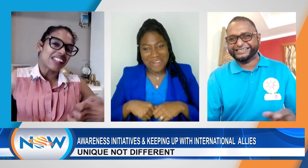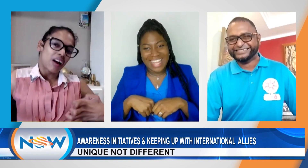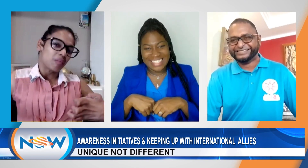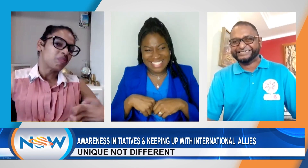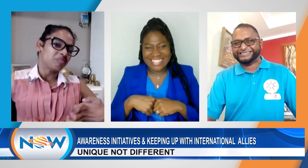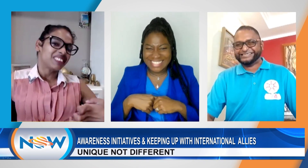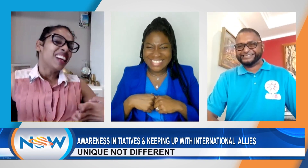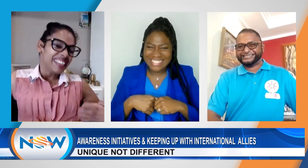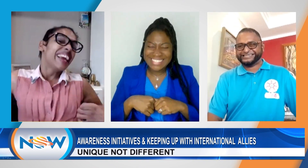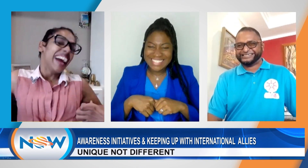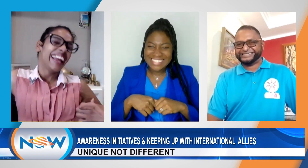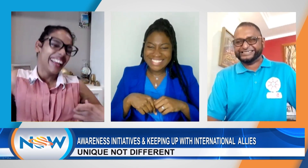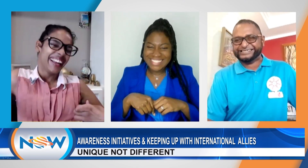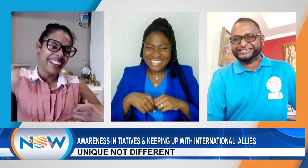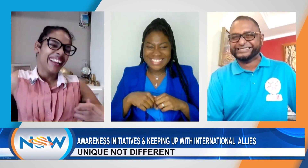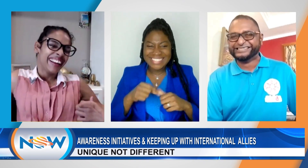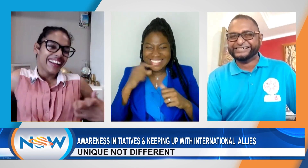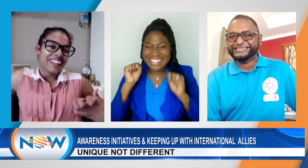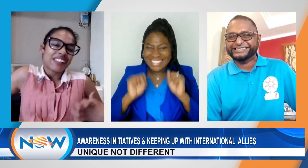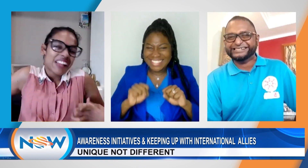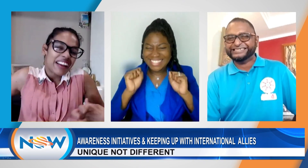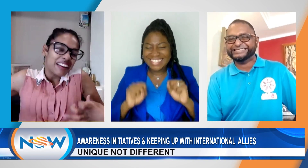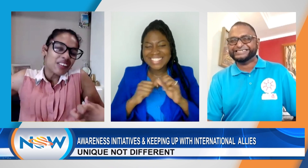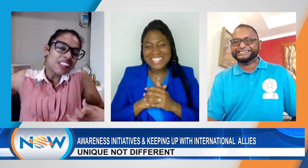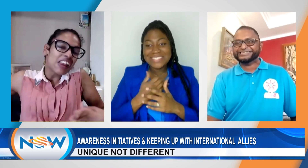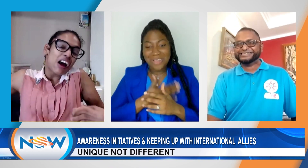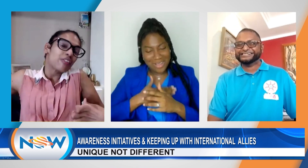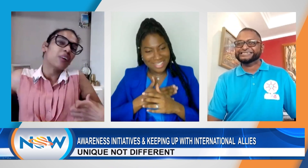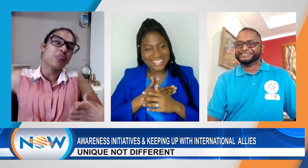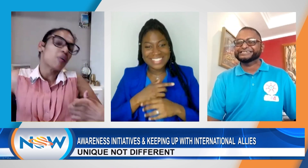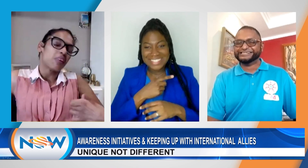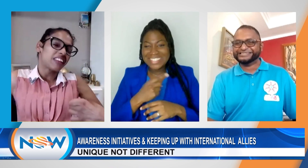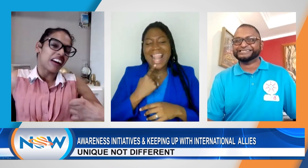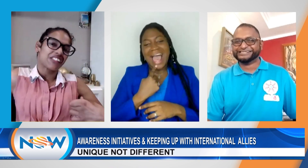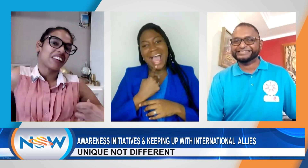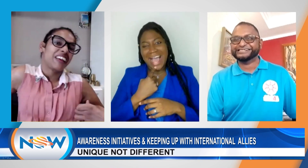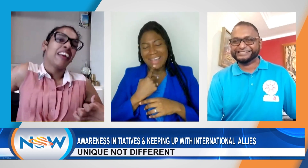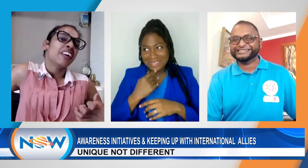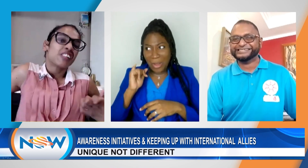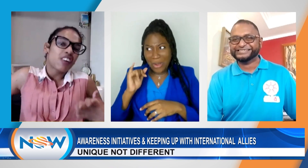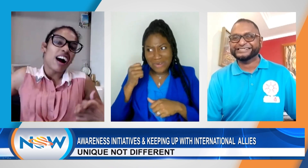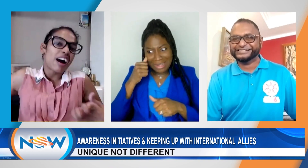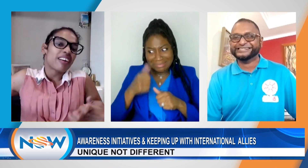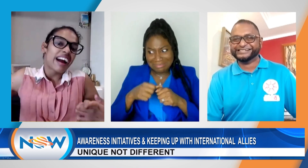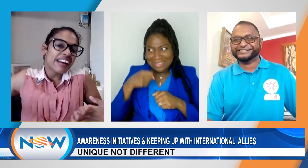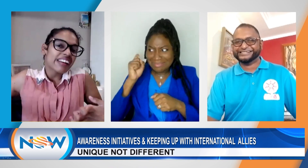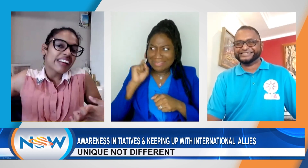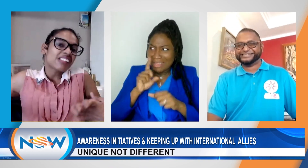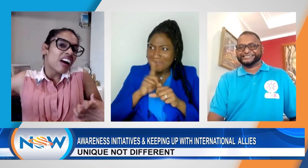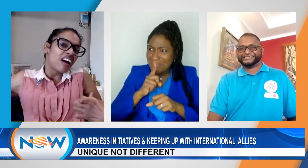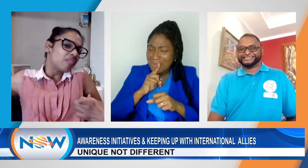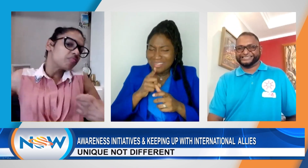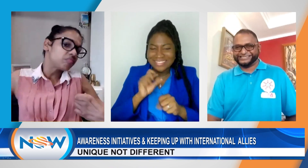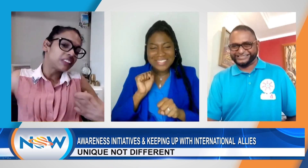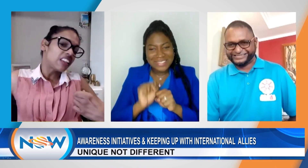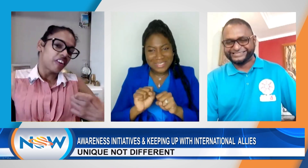it was like, it was a laughable moment, actually. So, guys, Stephen,